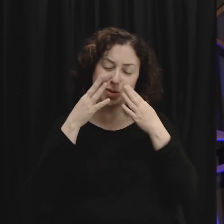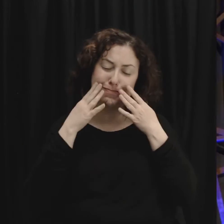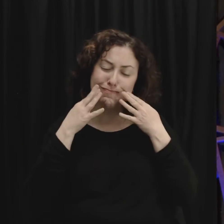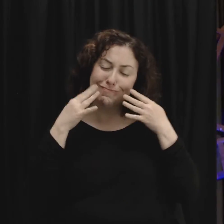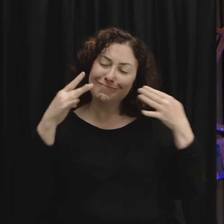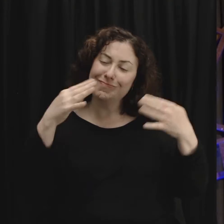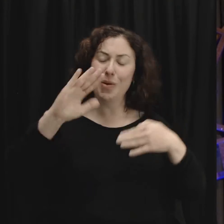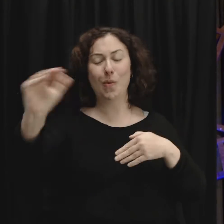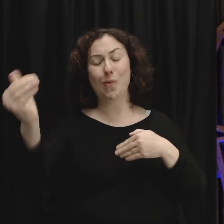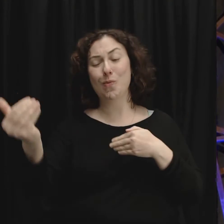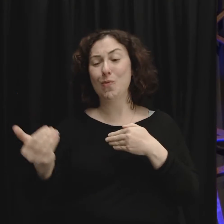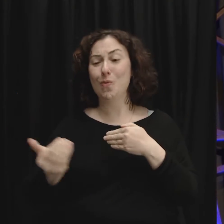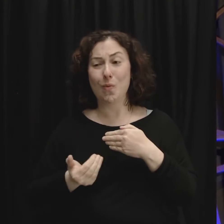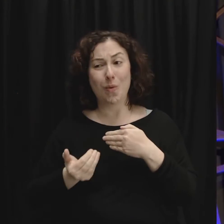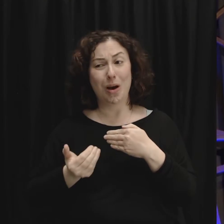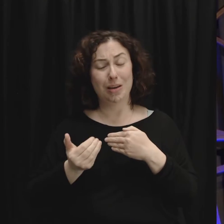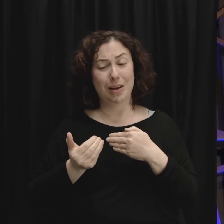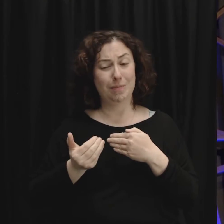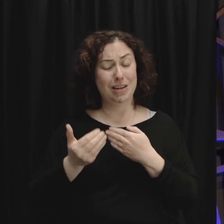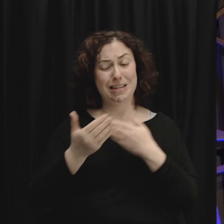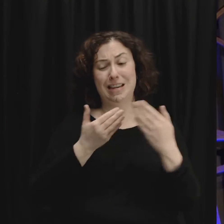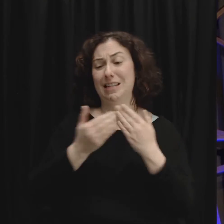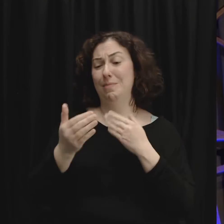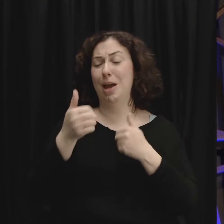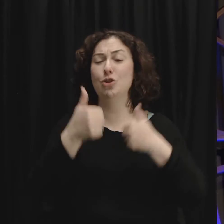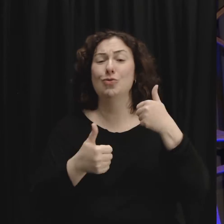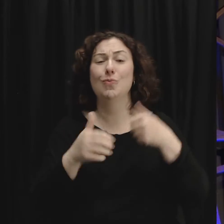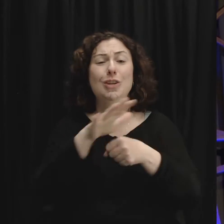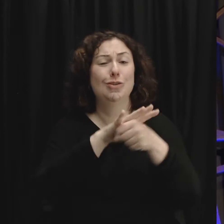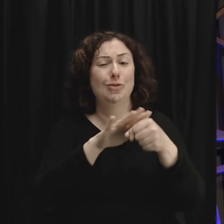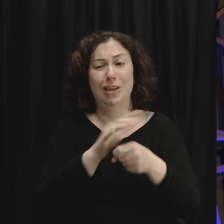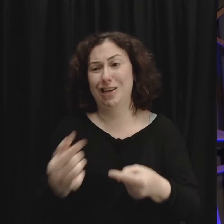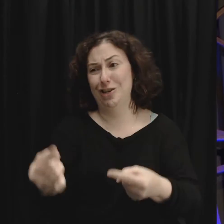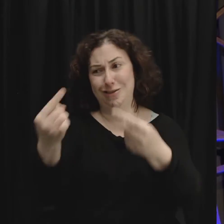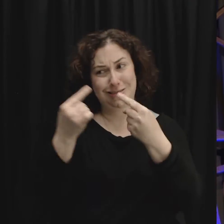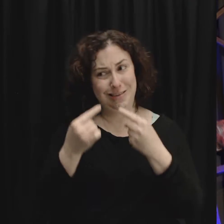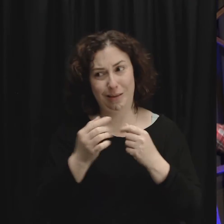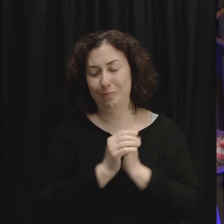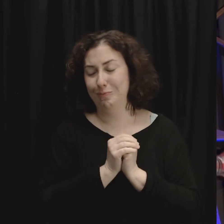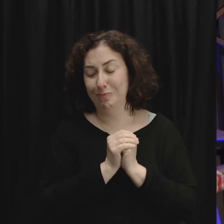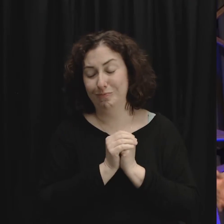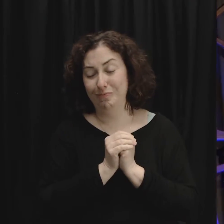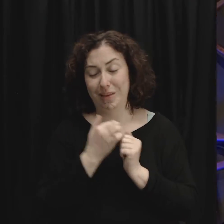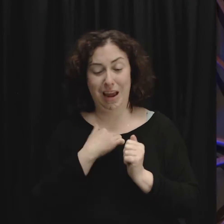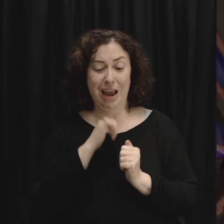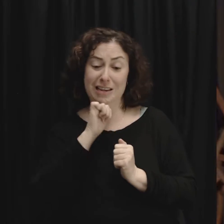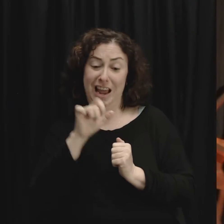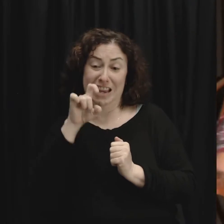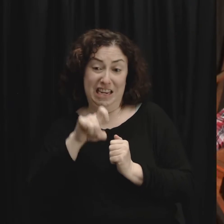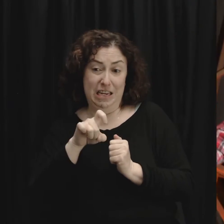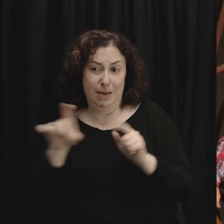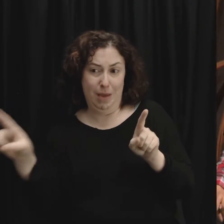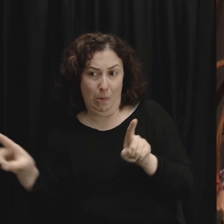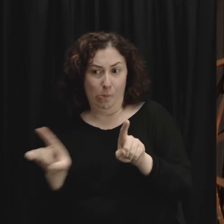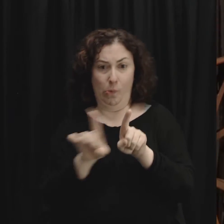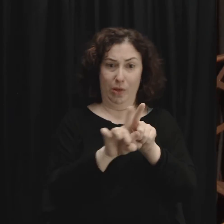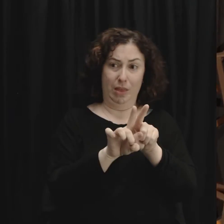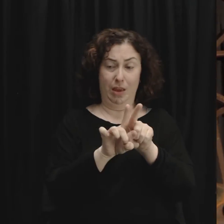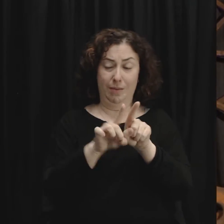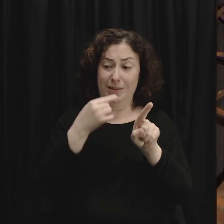fellowship, regardless of which campus Joe stepped foot into. Like I wouldn't even have to be with him to tell everybody, hey, this is my friend Joe. Joe, I